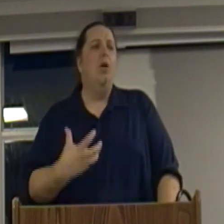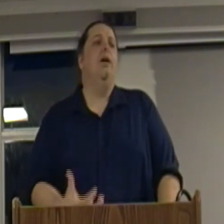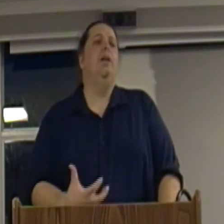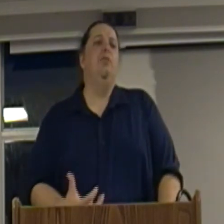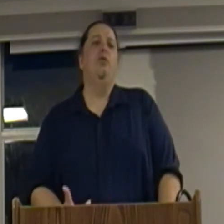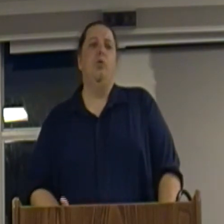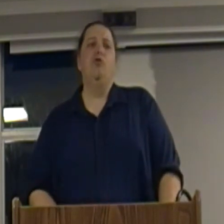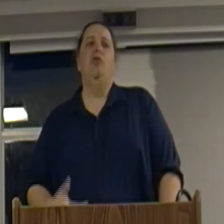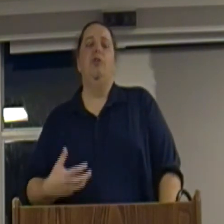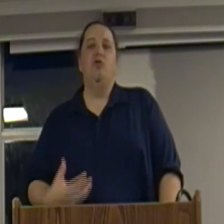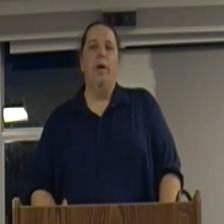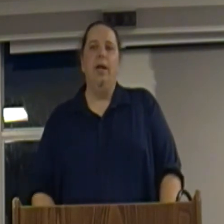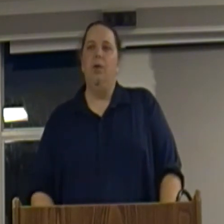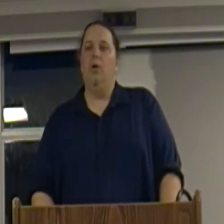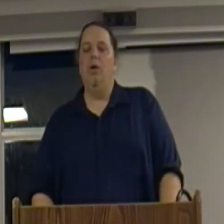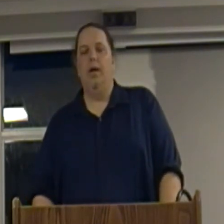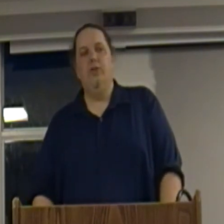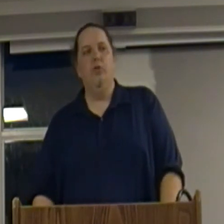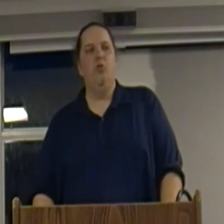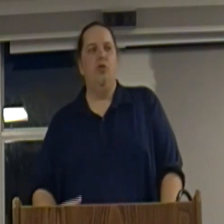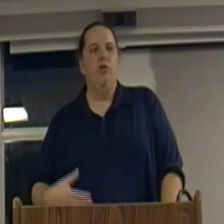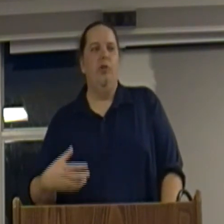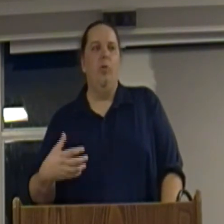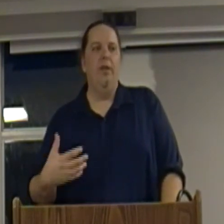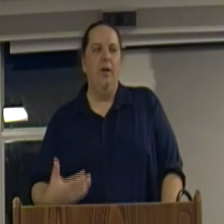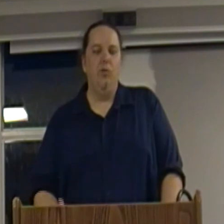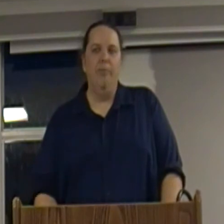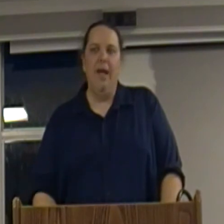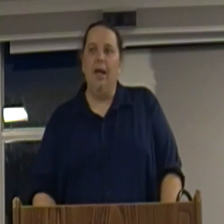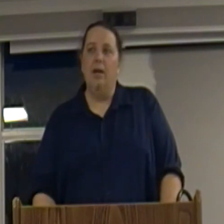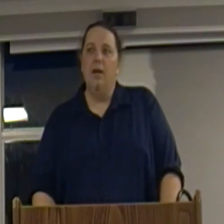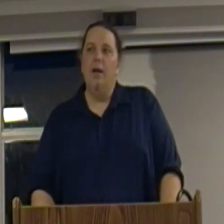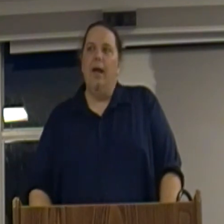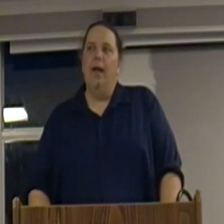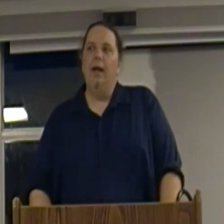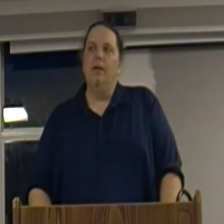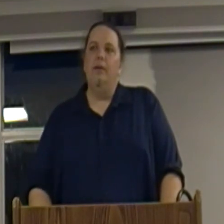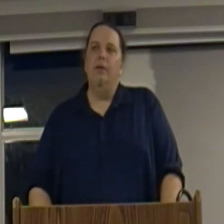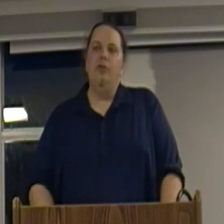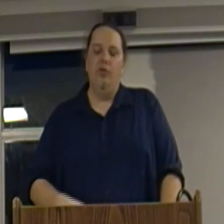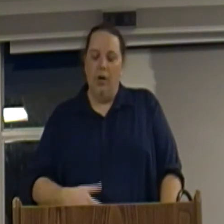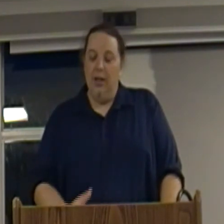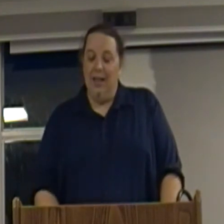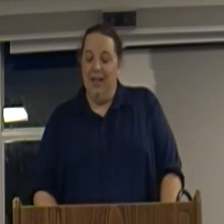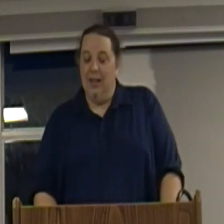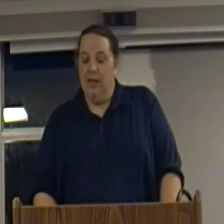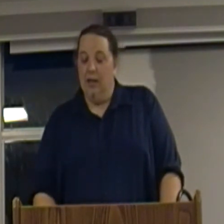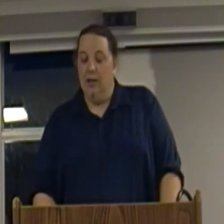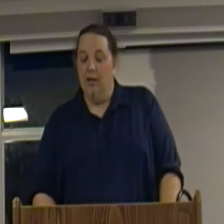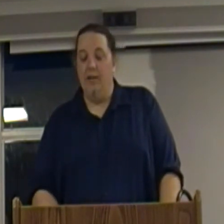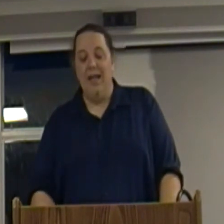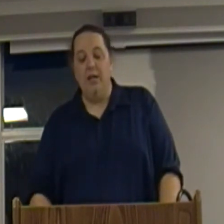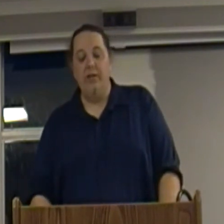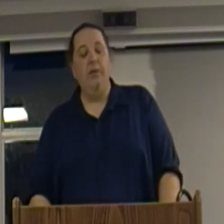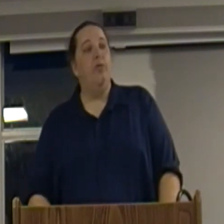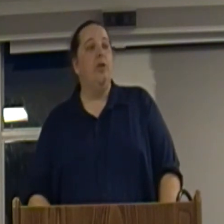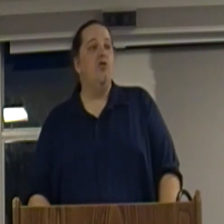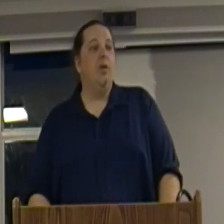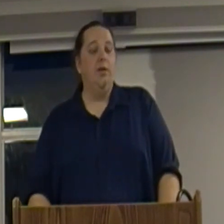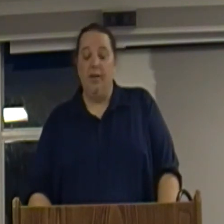all kinds of restrictions on trade, there were all kinds of restrictions on the way things were made. And starting in the 18th century and